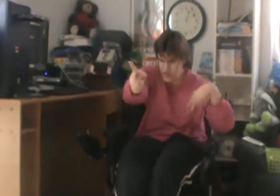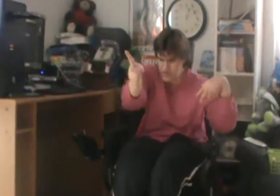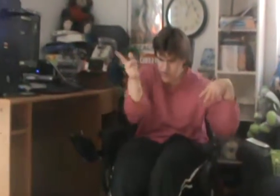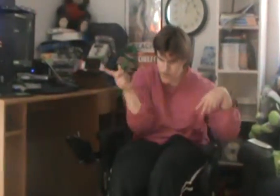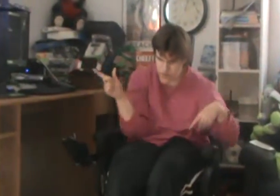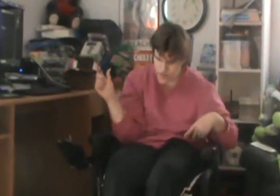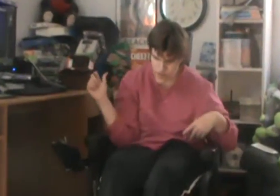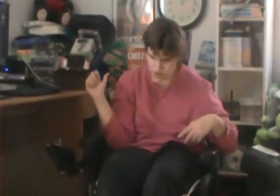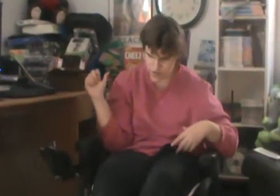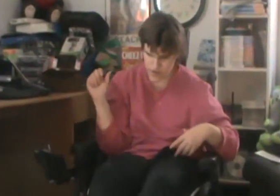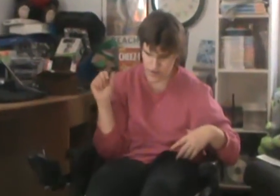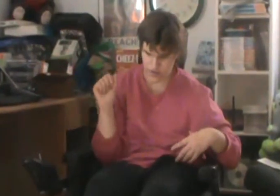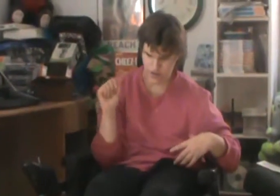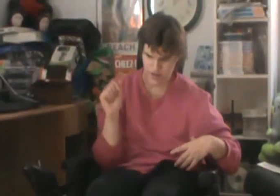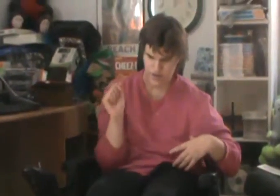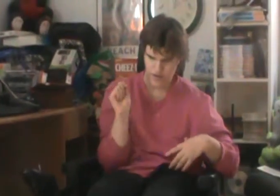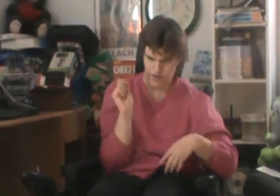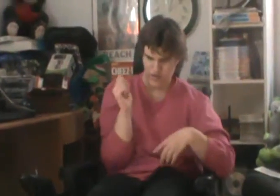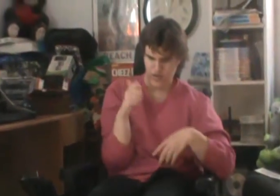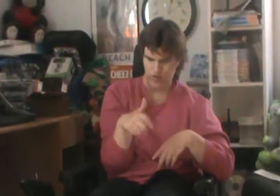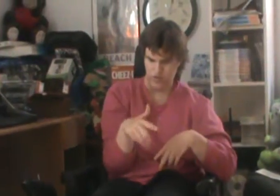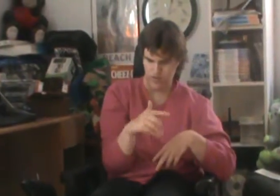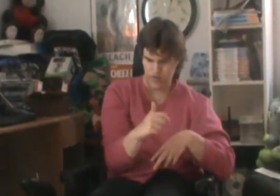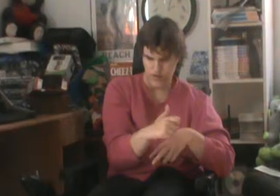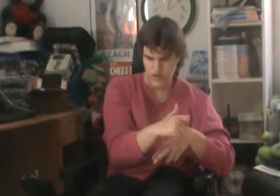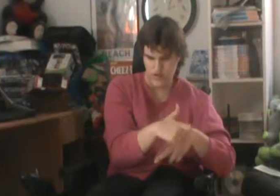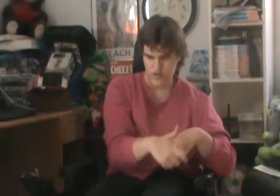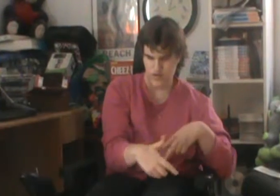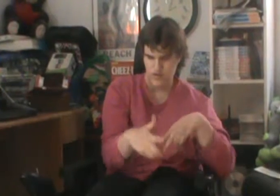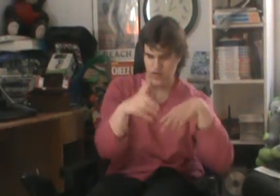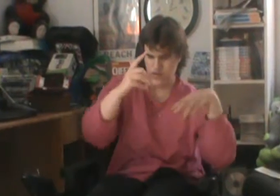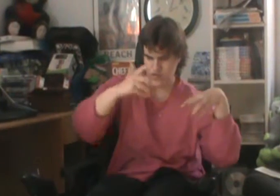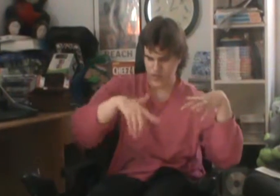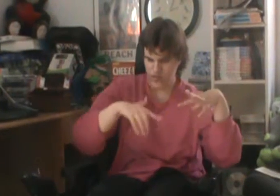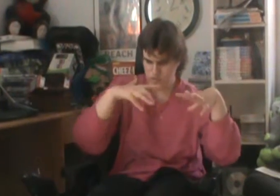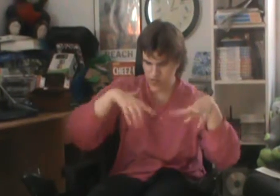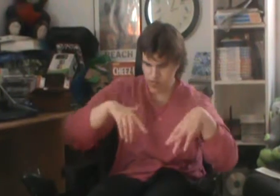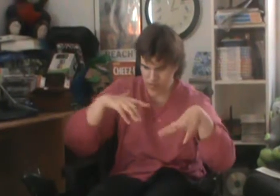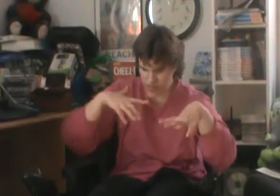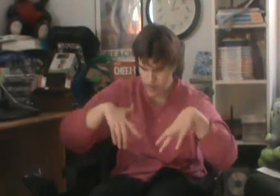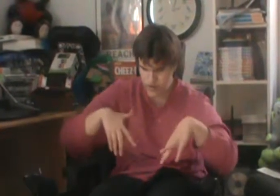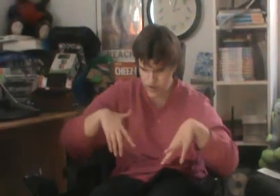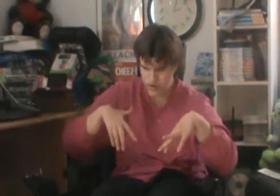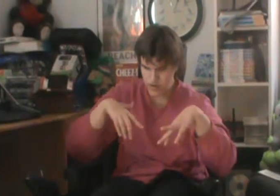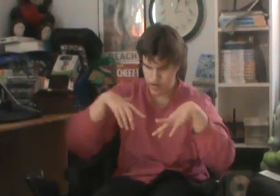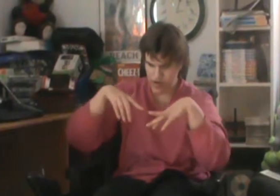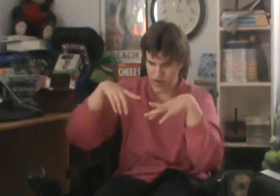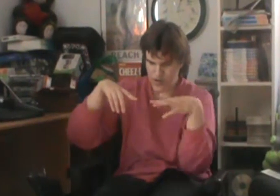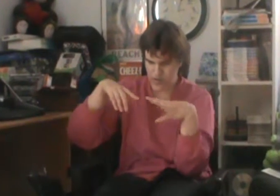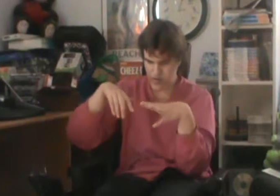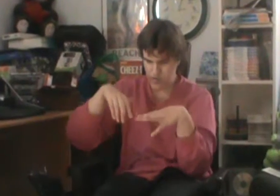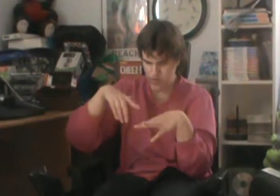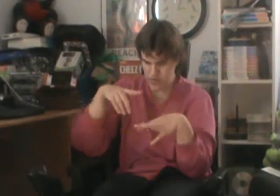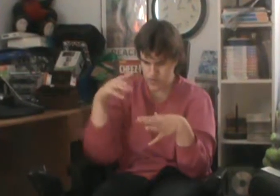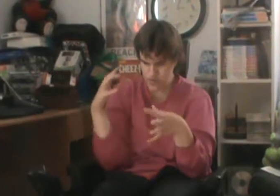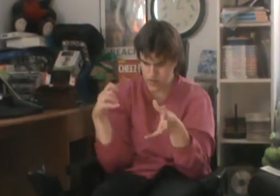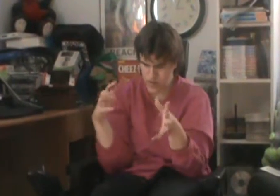you And the longer we talked, the more we laughed Wondered why we